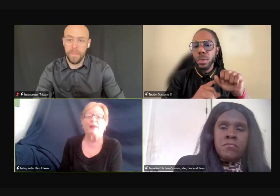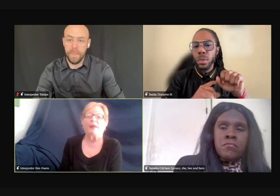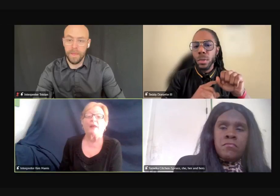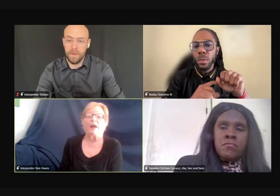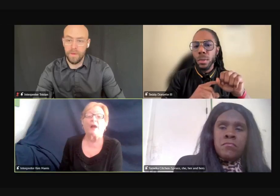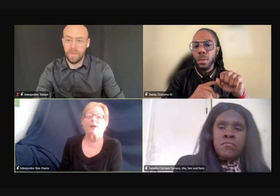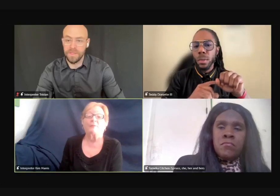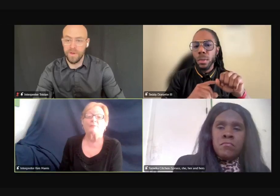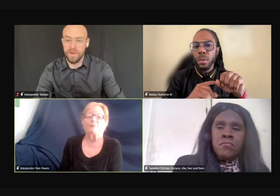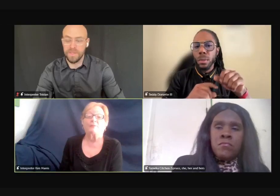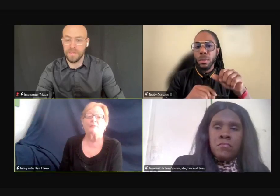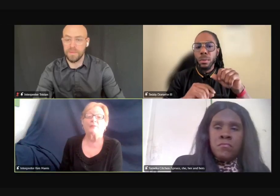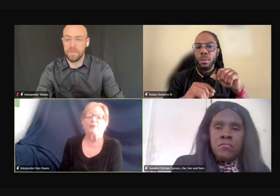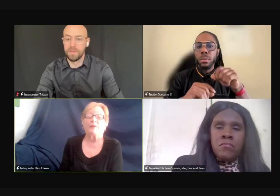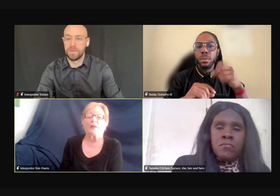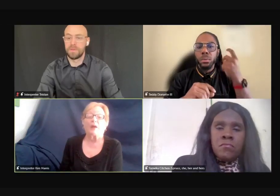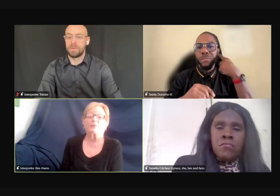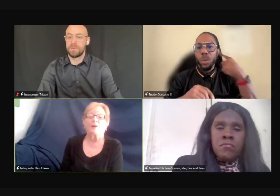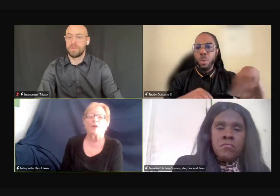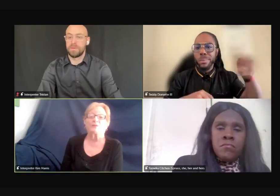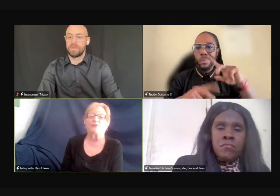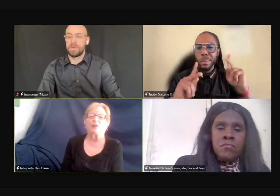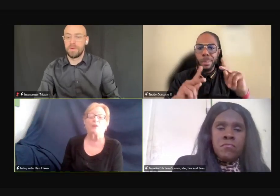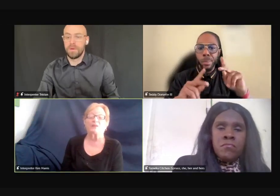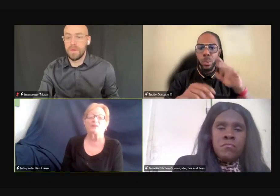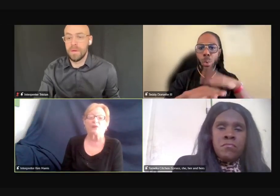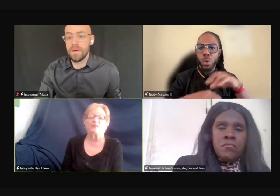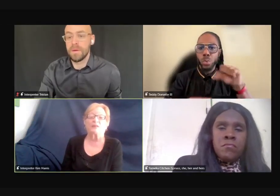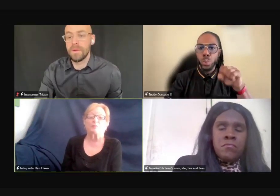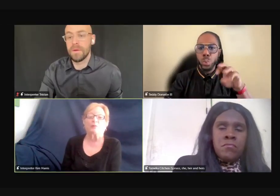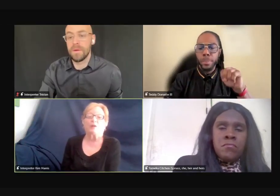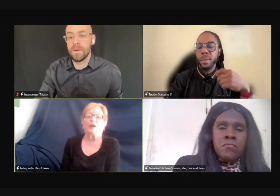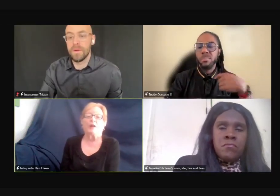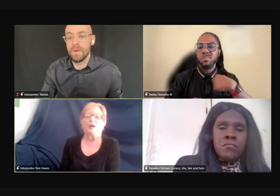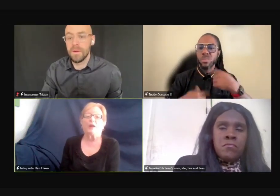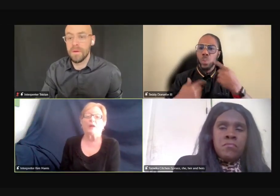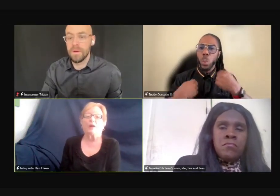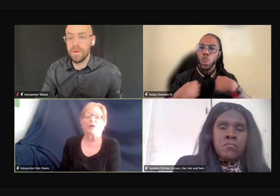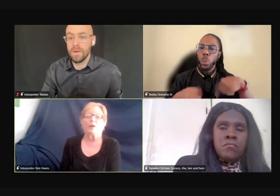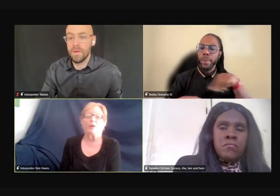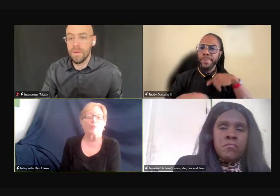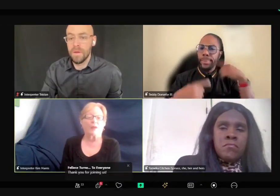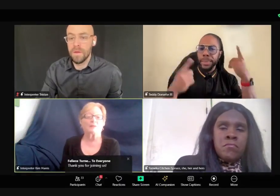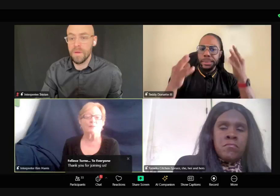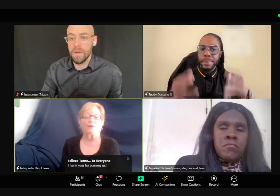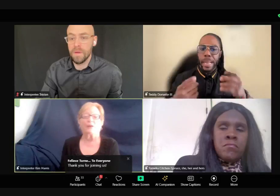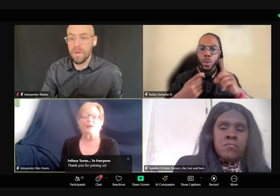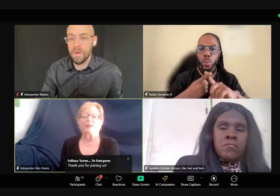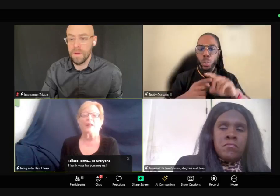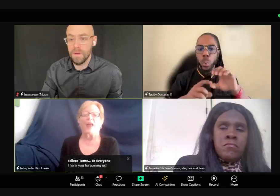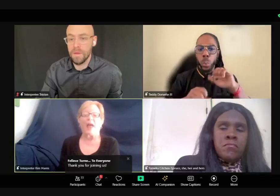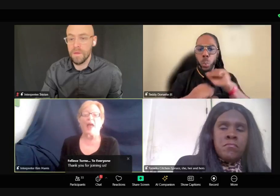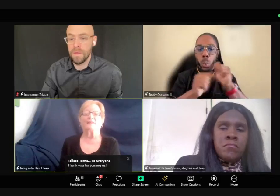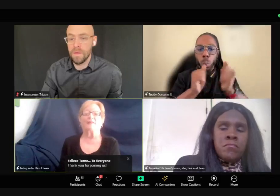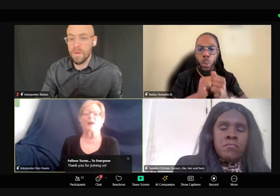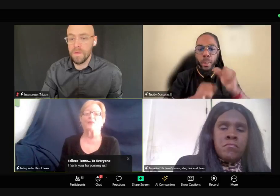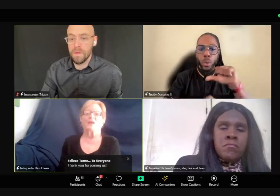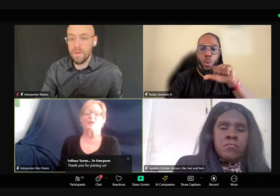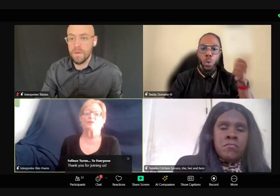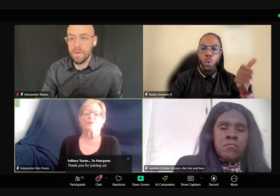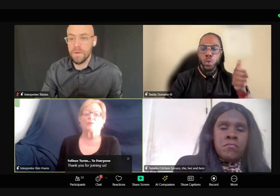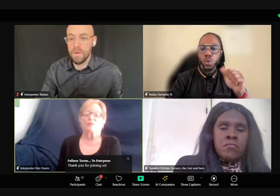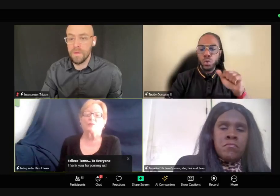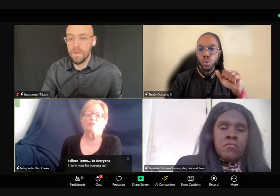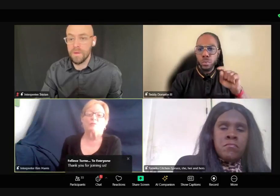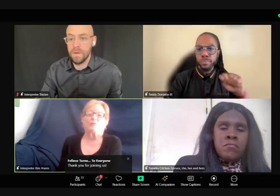at the time, but, um, I'm sorry, it wasn't very accessible. It was, I'm sorry. And, um,